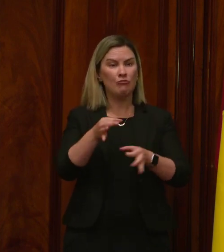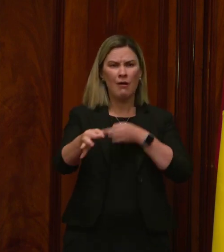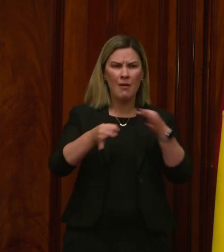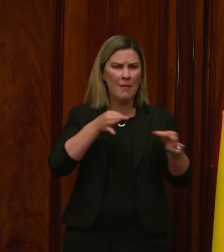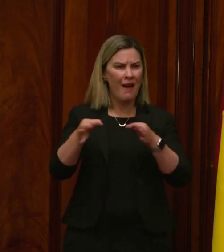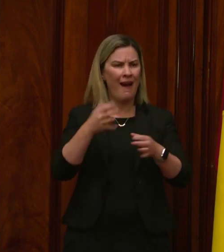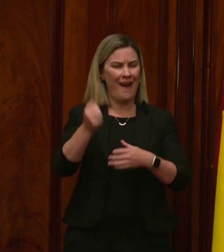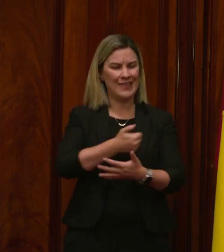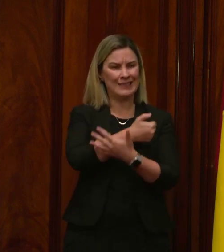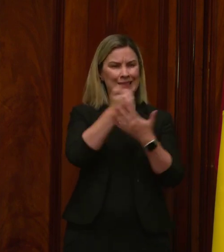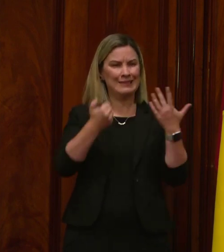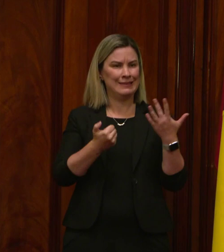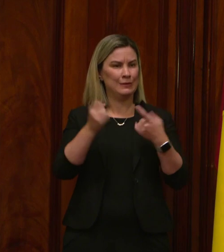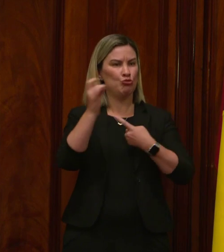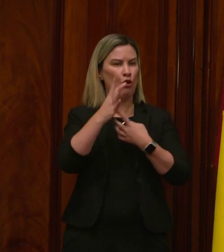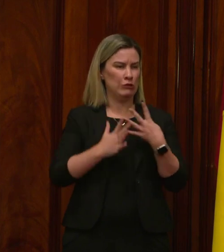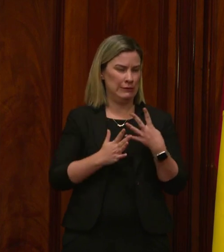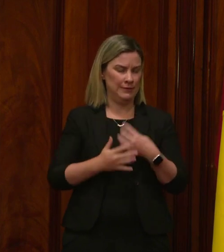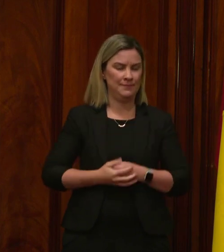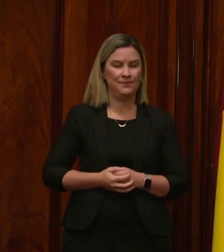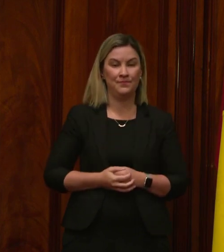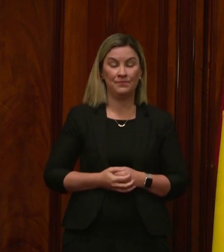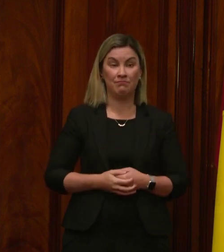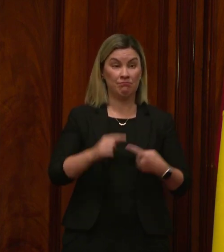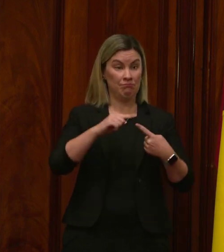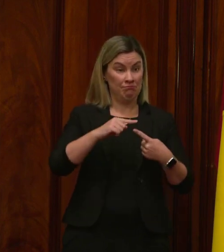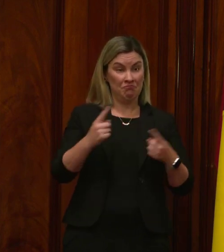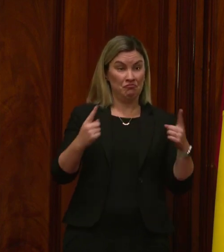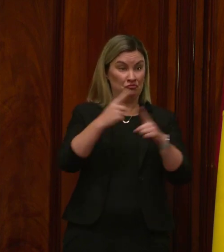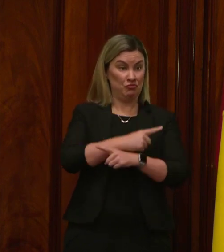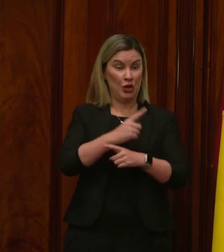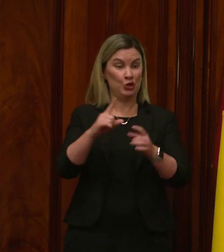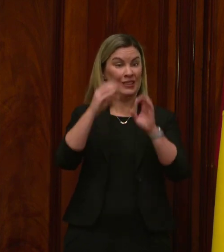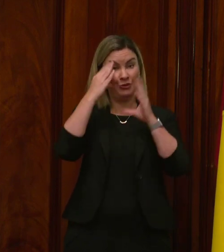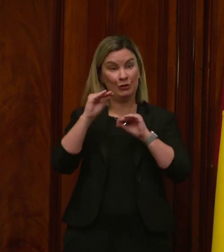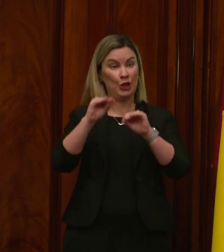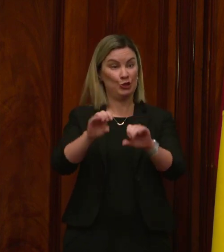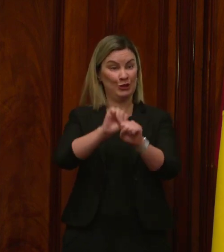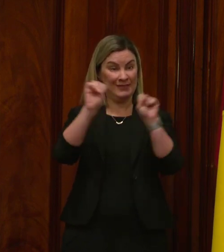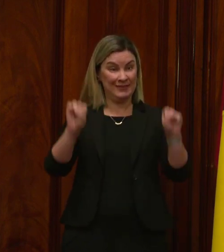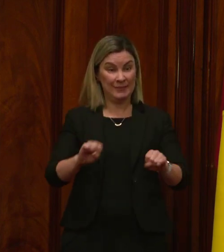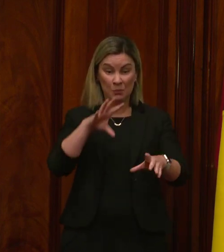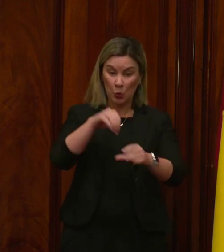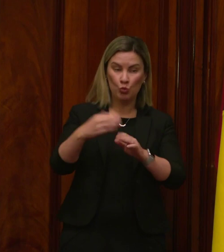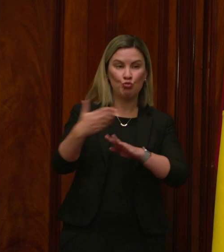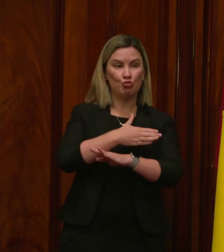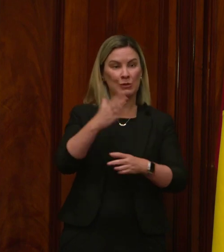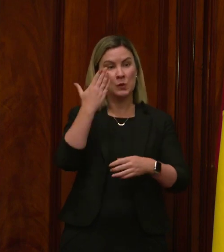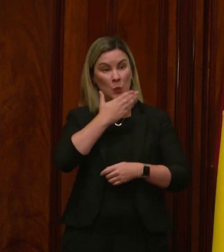major priorities, namely to reform New South Wales' education system, including preschools and TAFE,